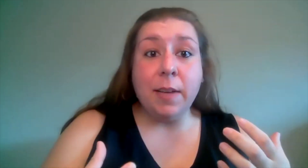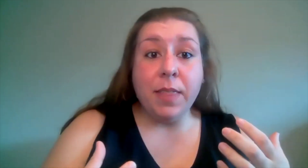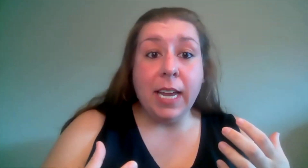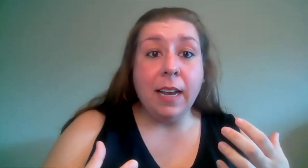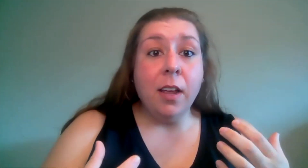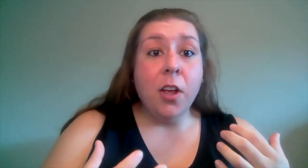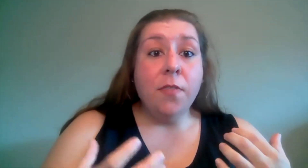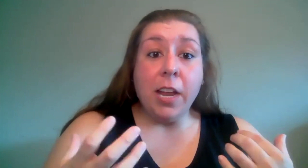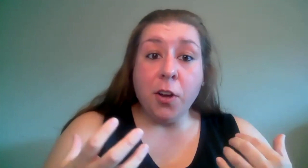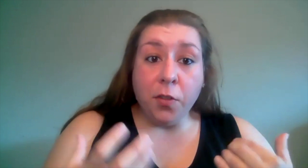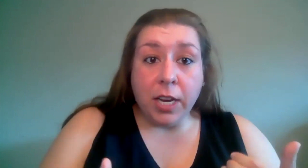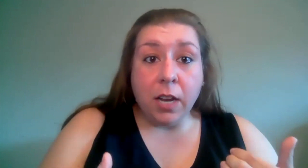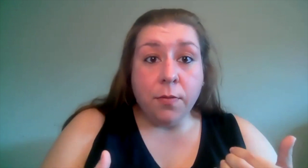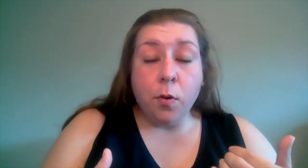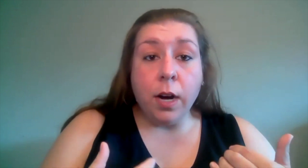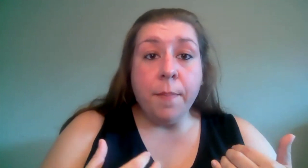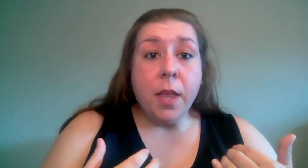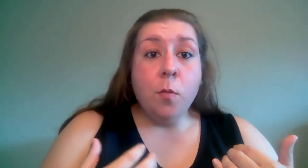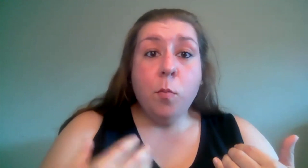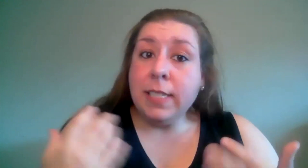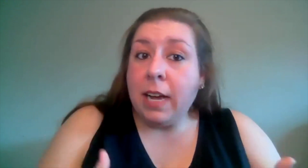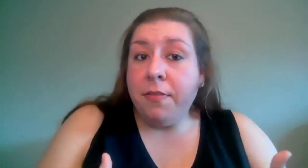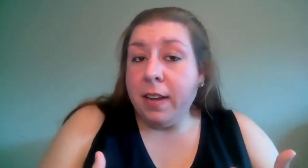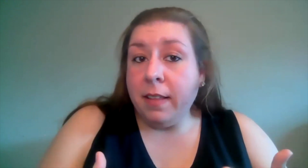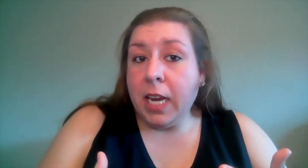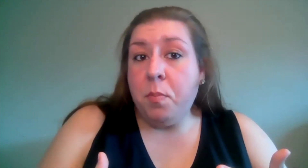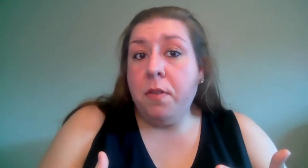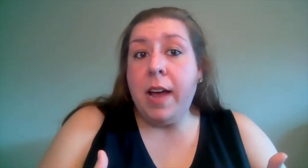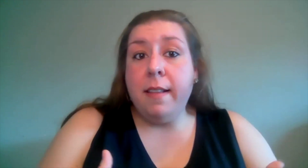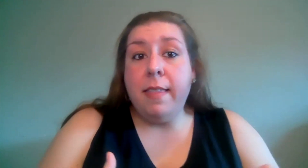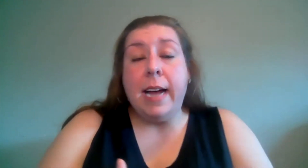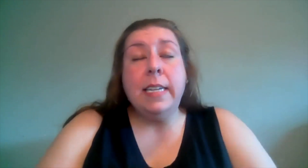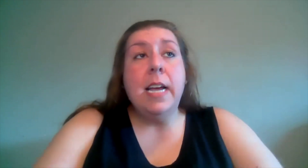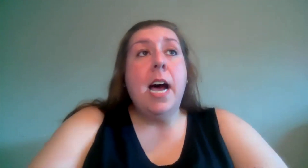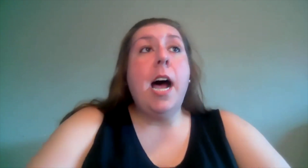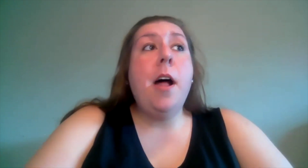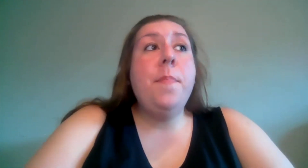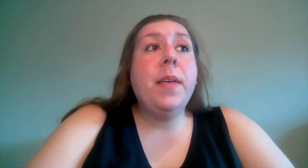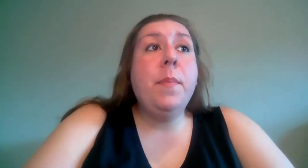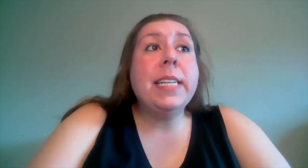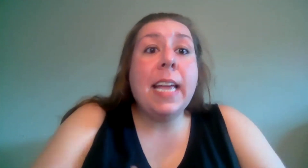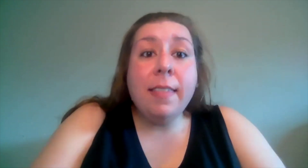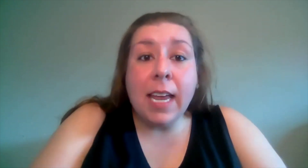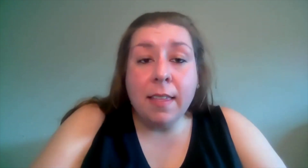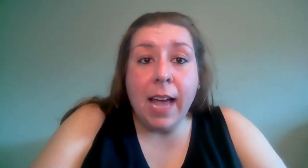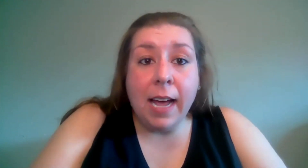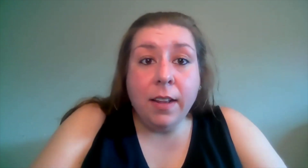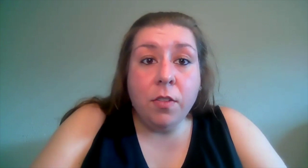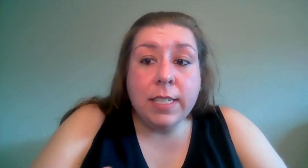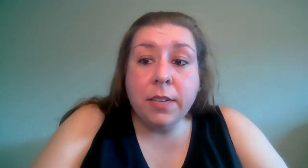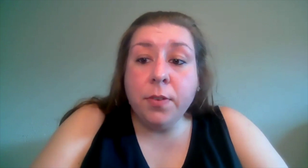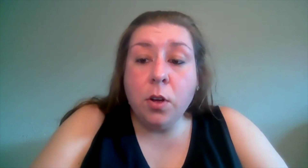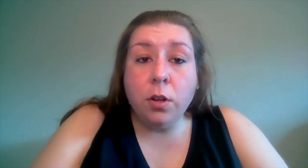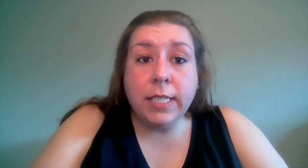something that you're looking for we definitely can provide that um because i think that you know the difficulty